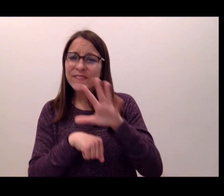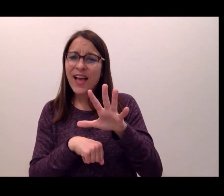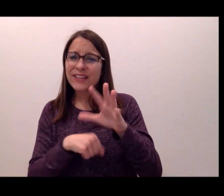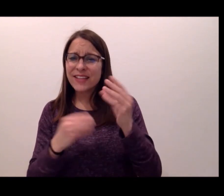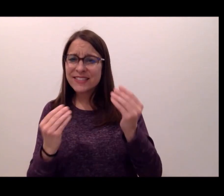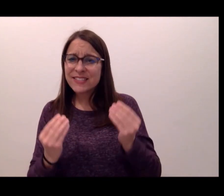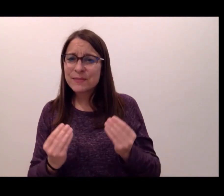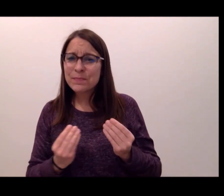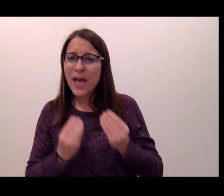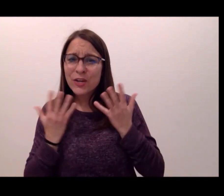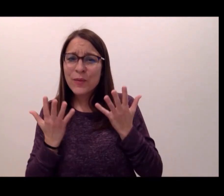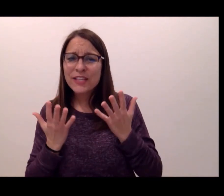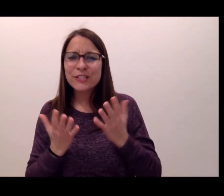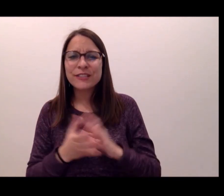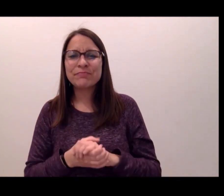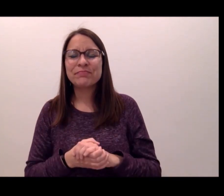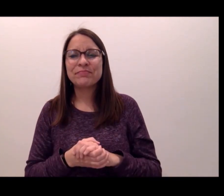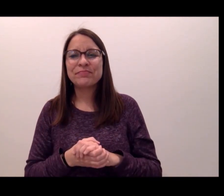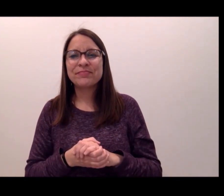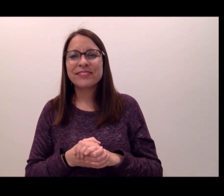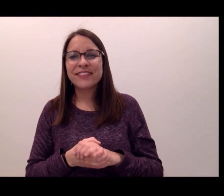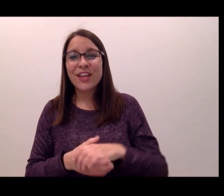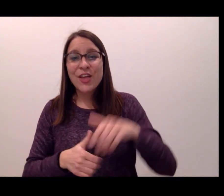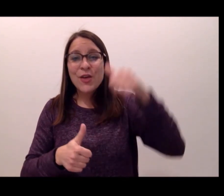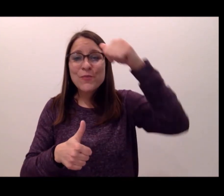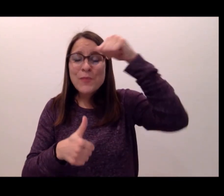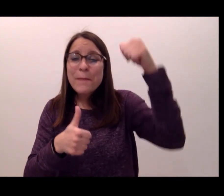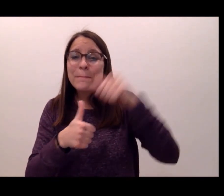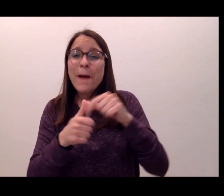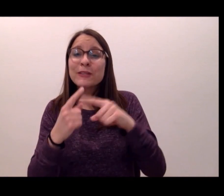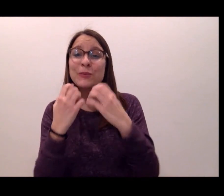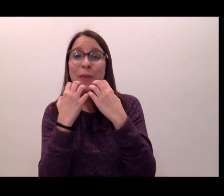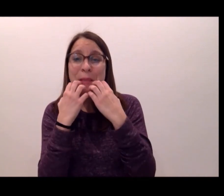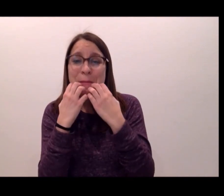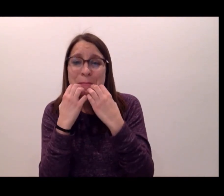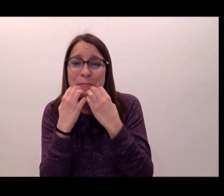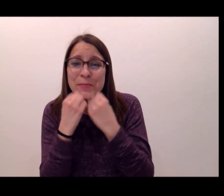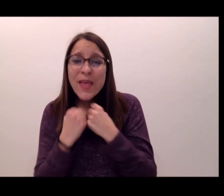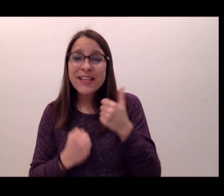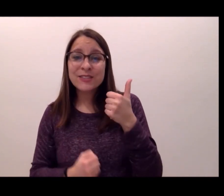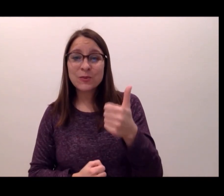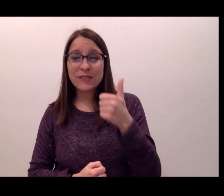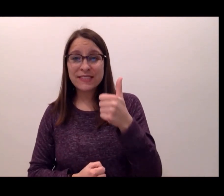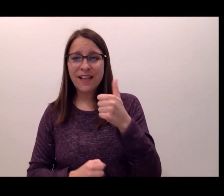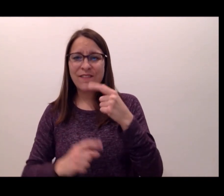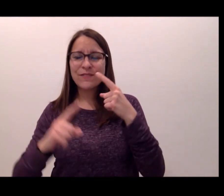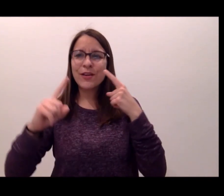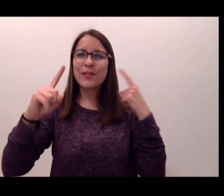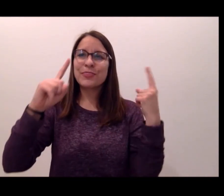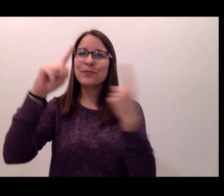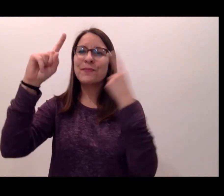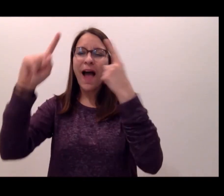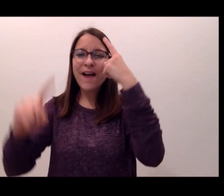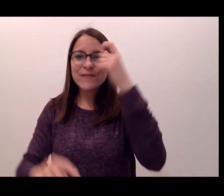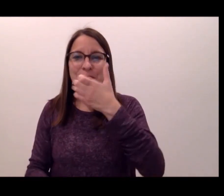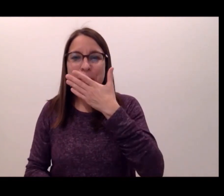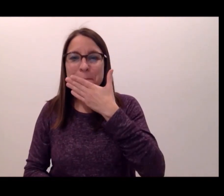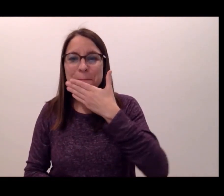My words of advice and inspiration are to remember to embrace yourself and thrive for the